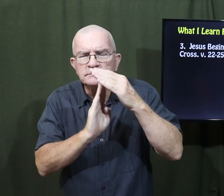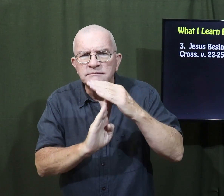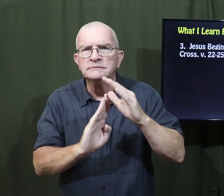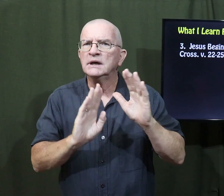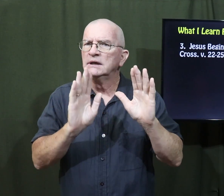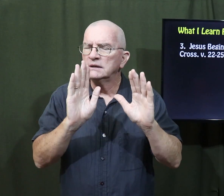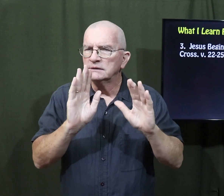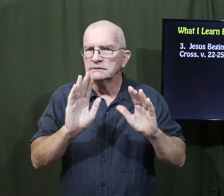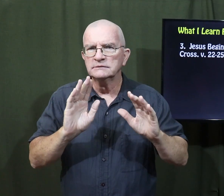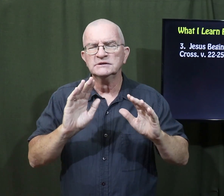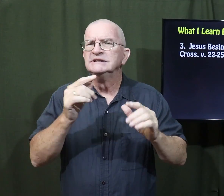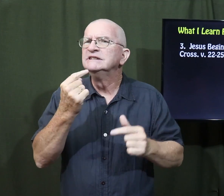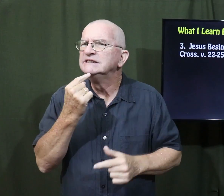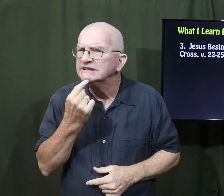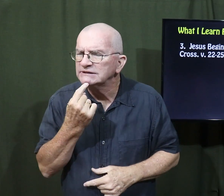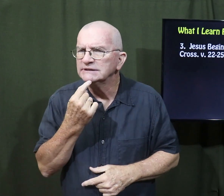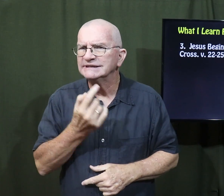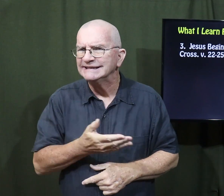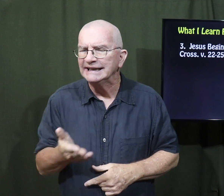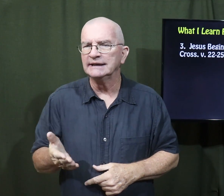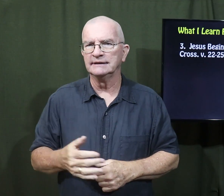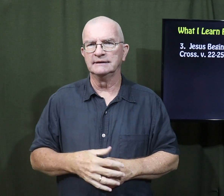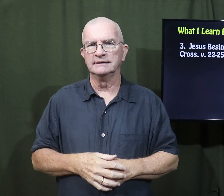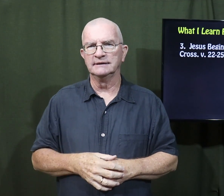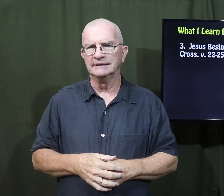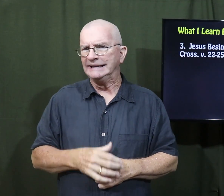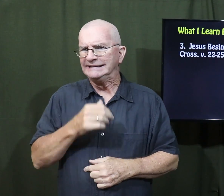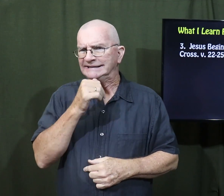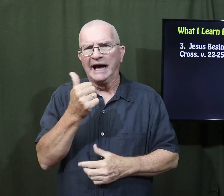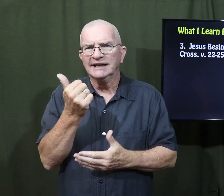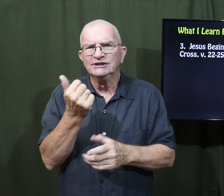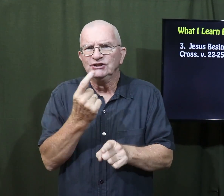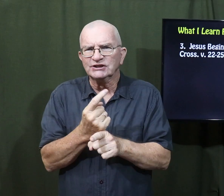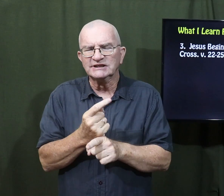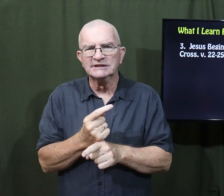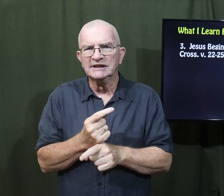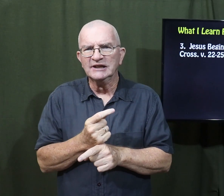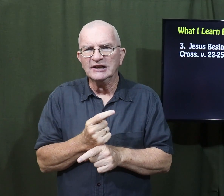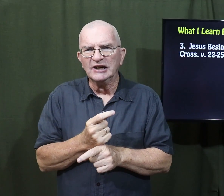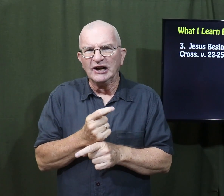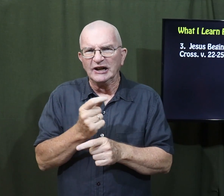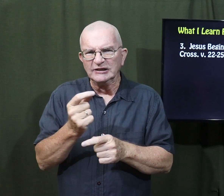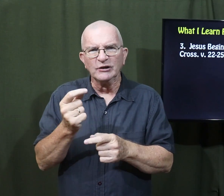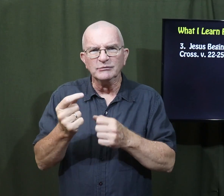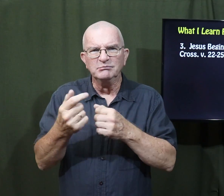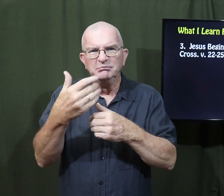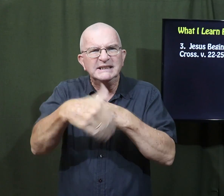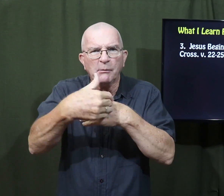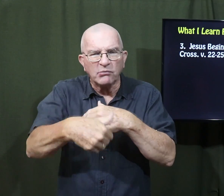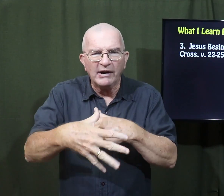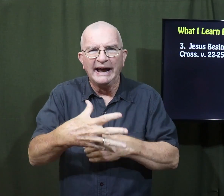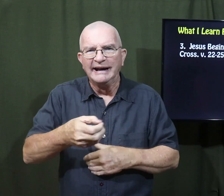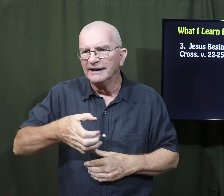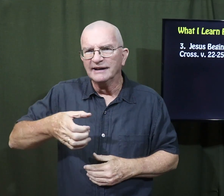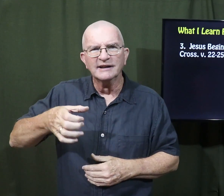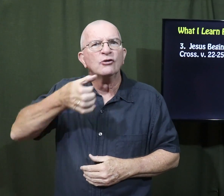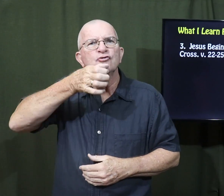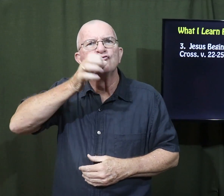Something very humbling. Something serious. It's not just piece of bread and